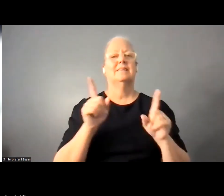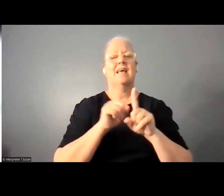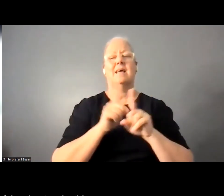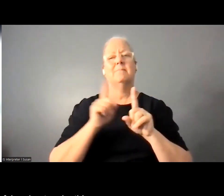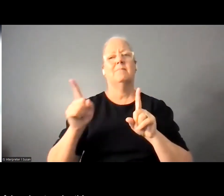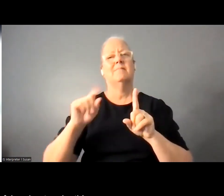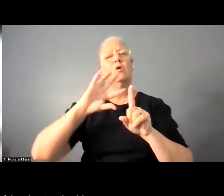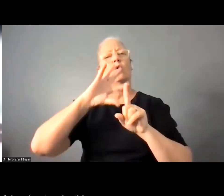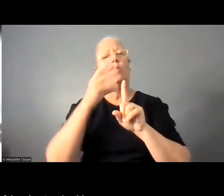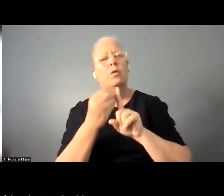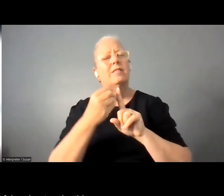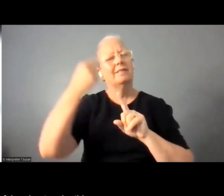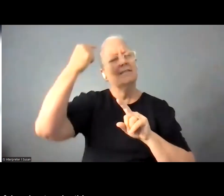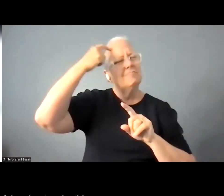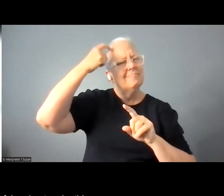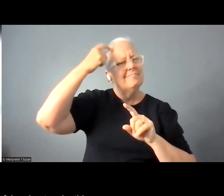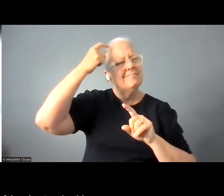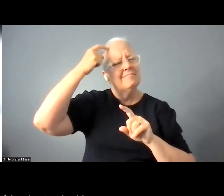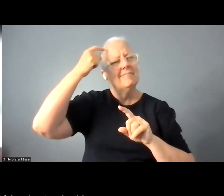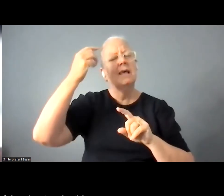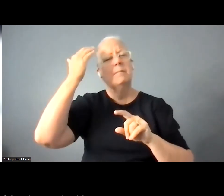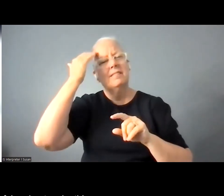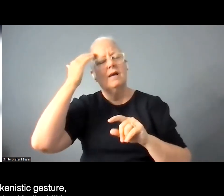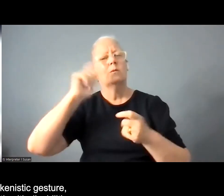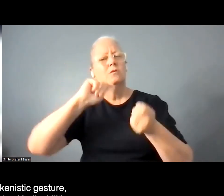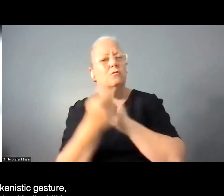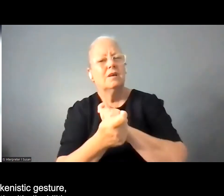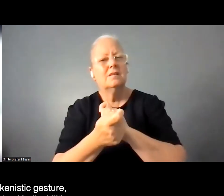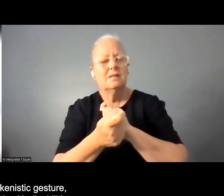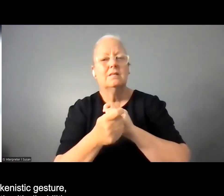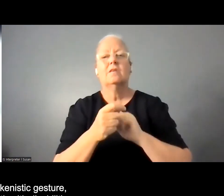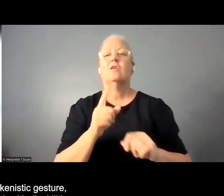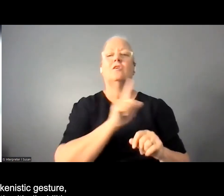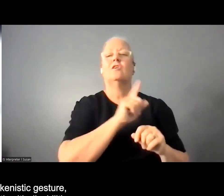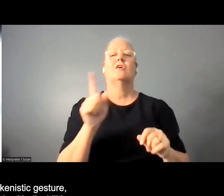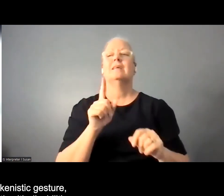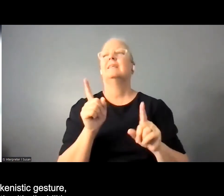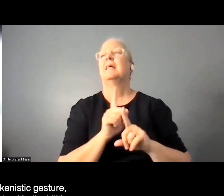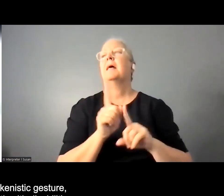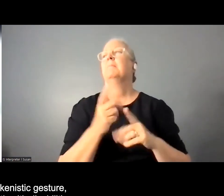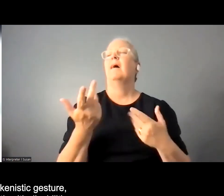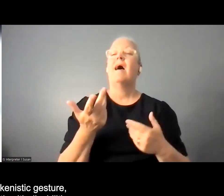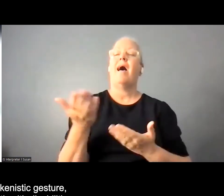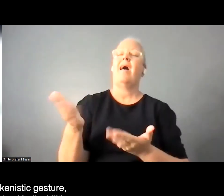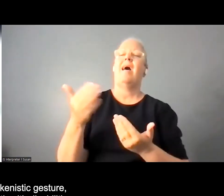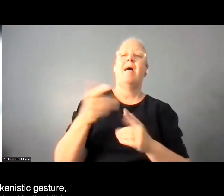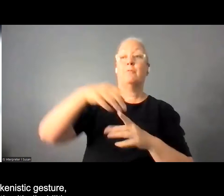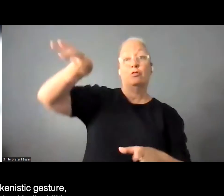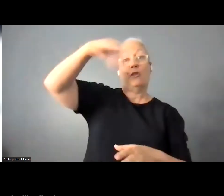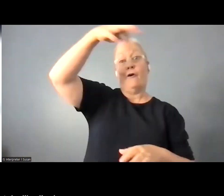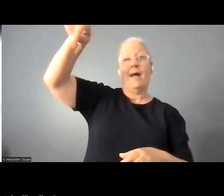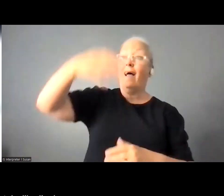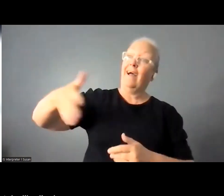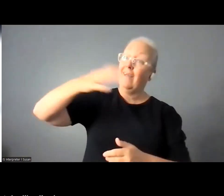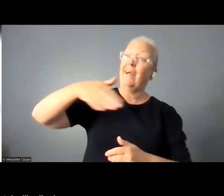to to really make this meaningful and not make this you know some kind of tokenistic uh gesture especially for youth with